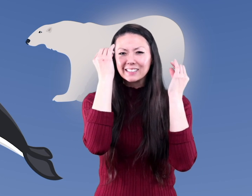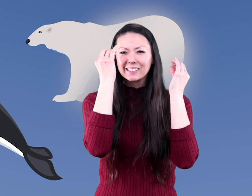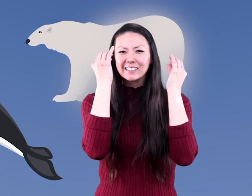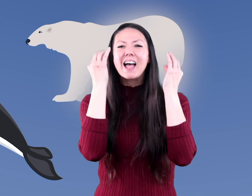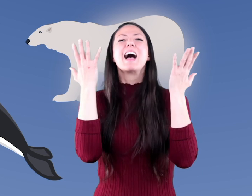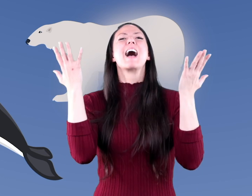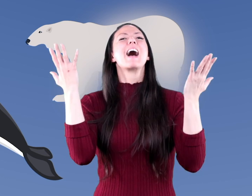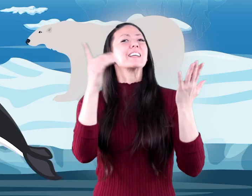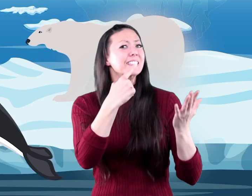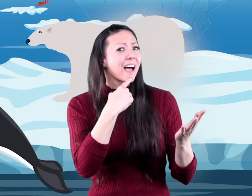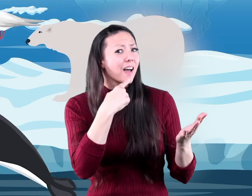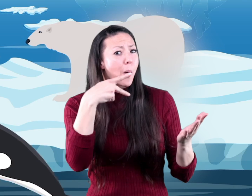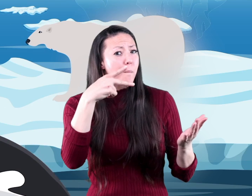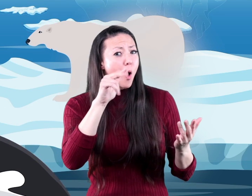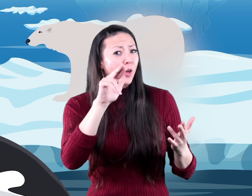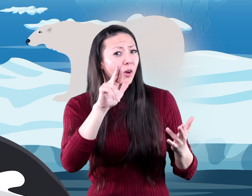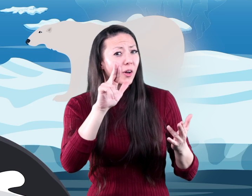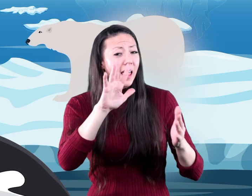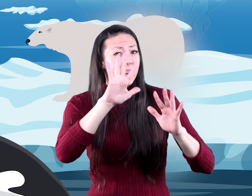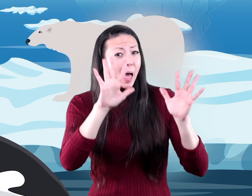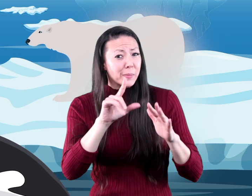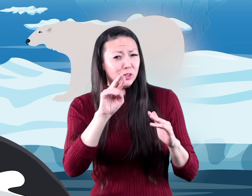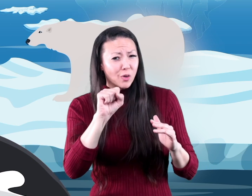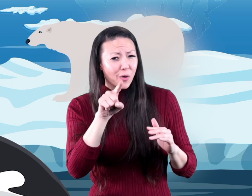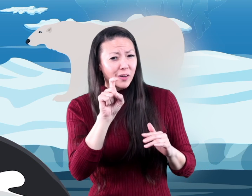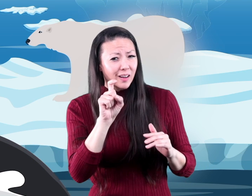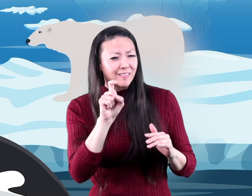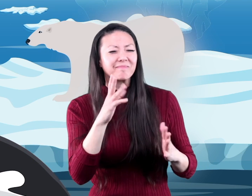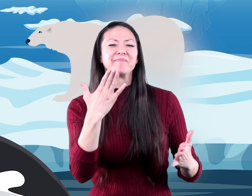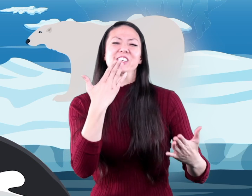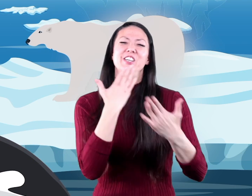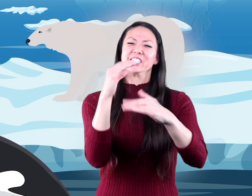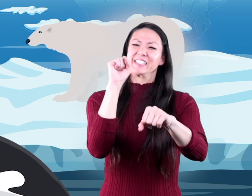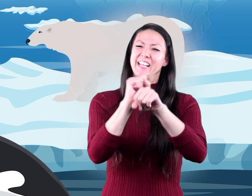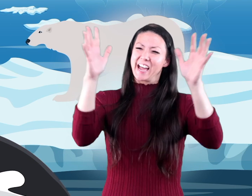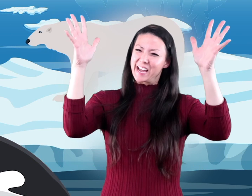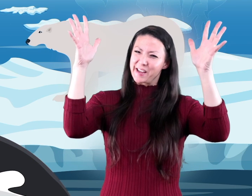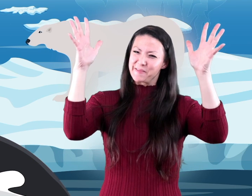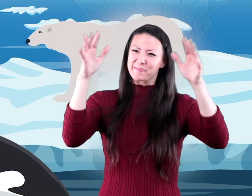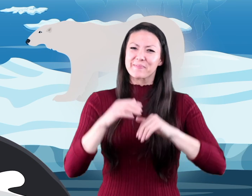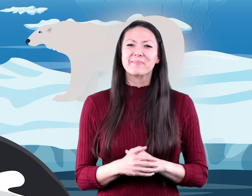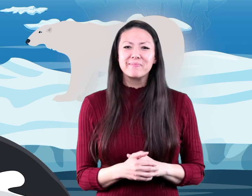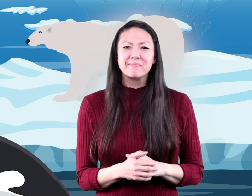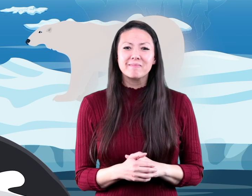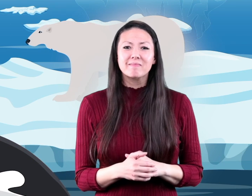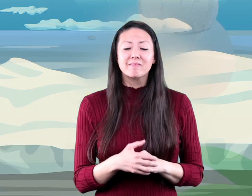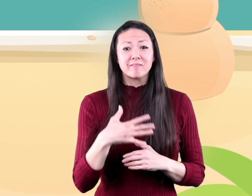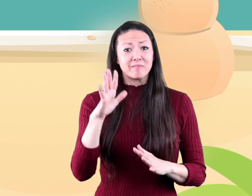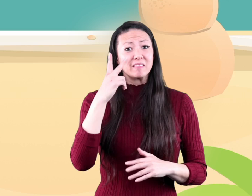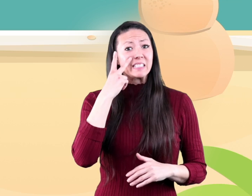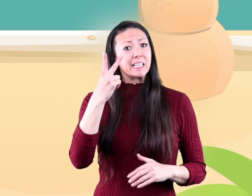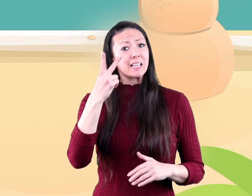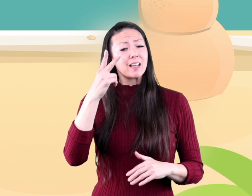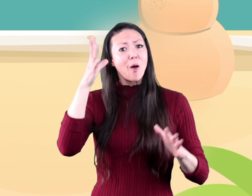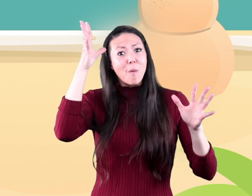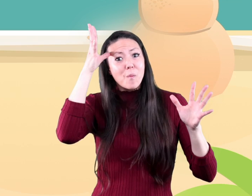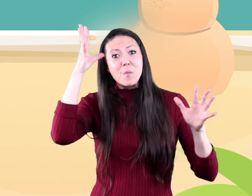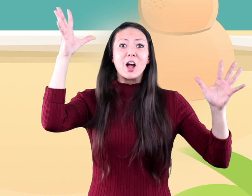do you see the polar climate zone good job have you ever seen a reindeer at the